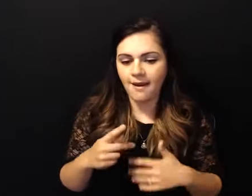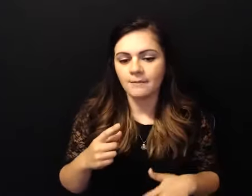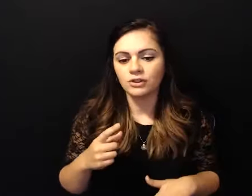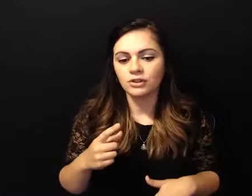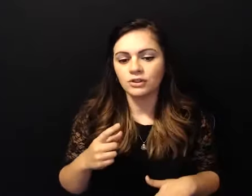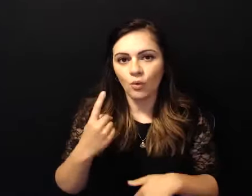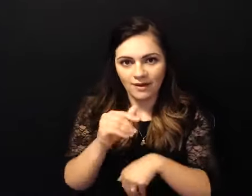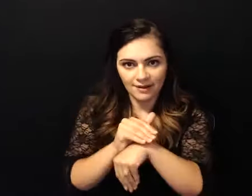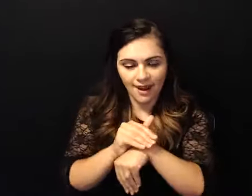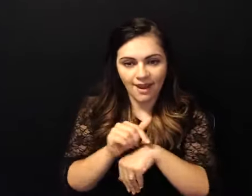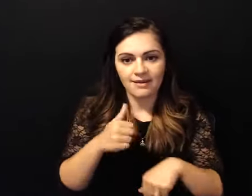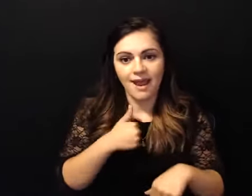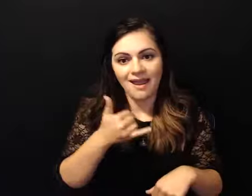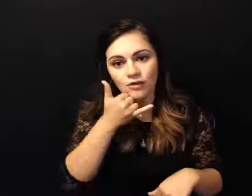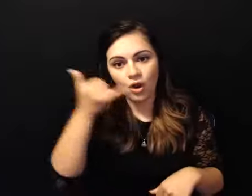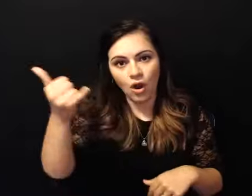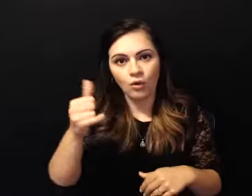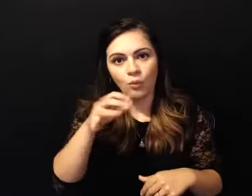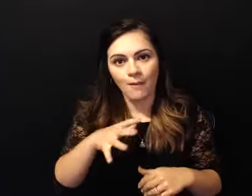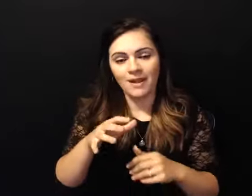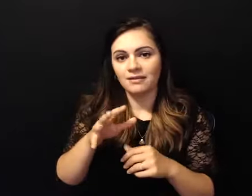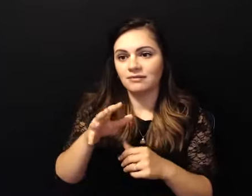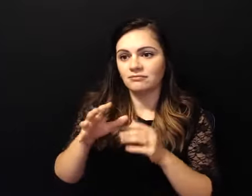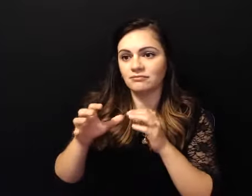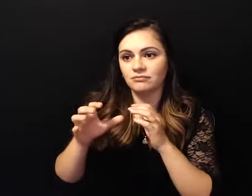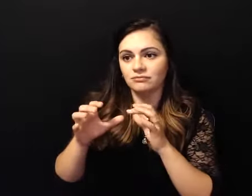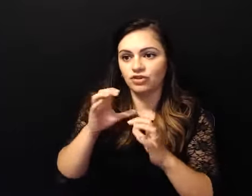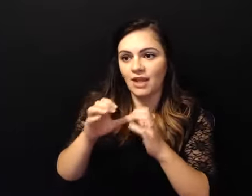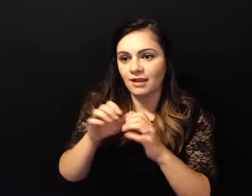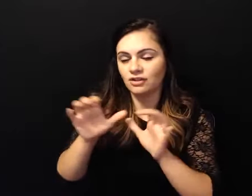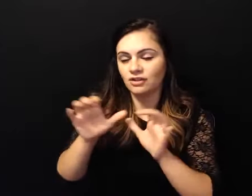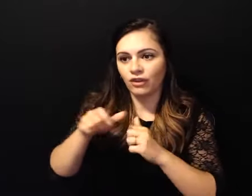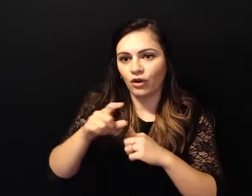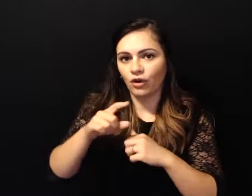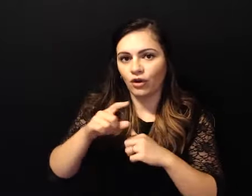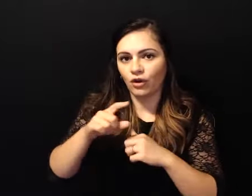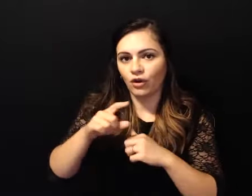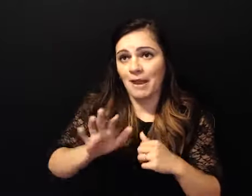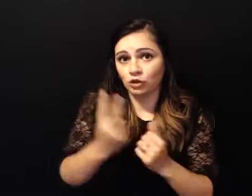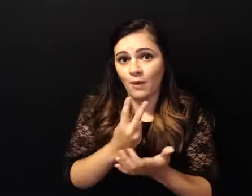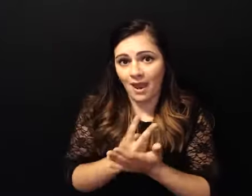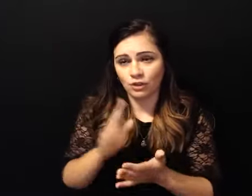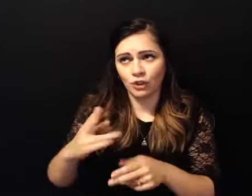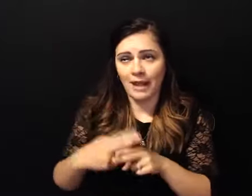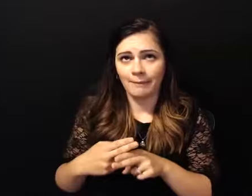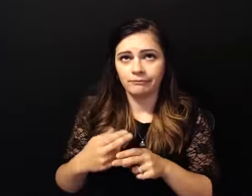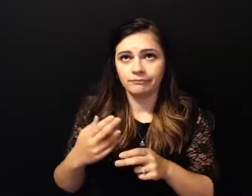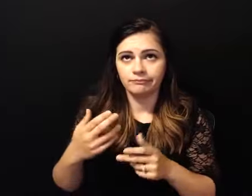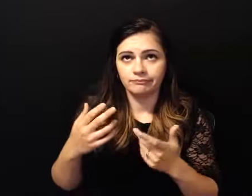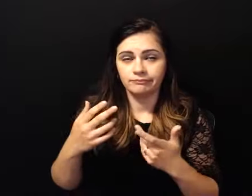about two two hours and her name is uh uh anyway spoke to her for about two hours and she didn't hear